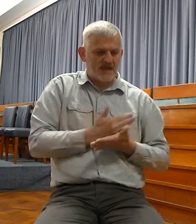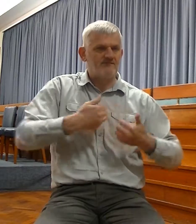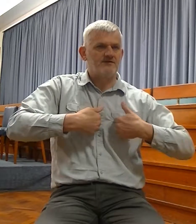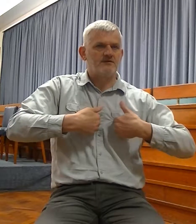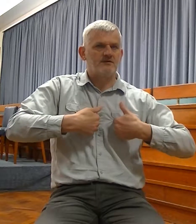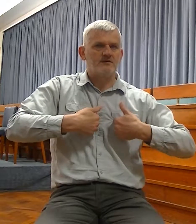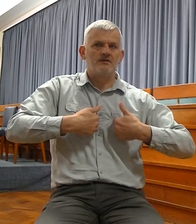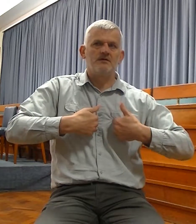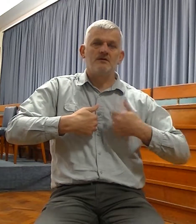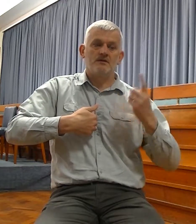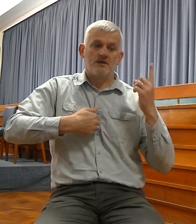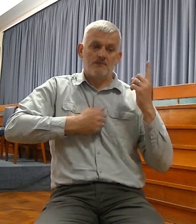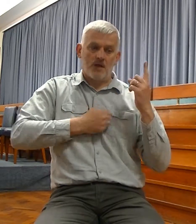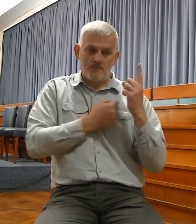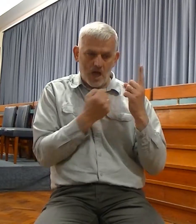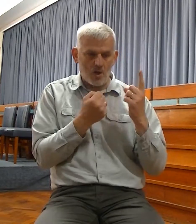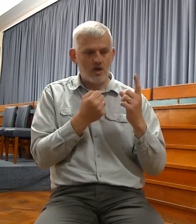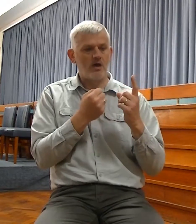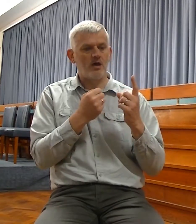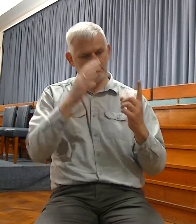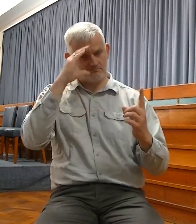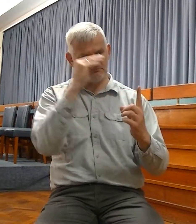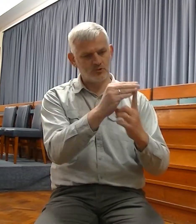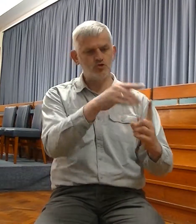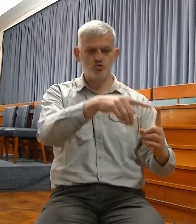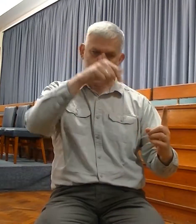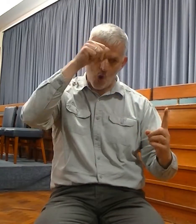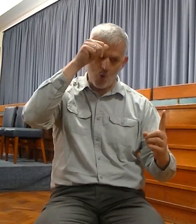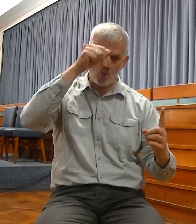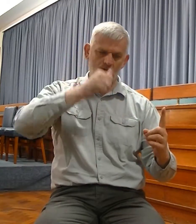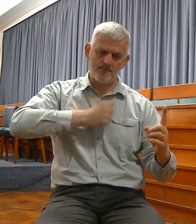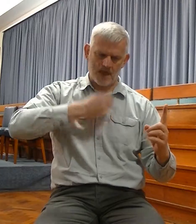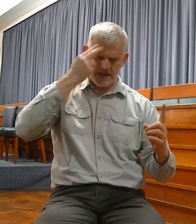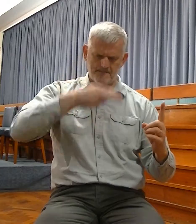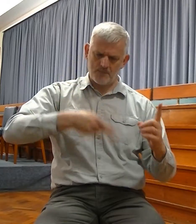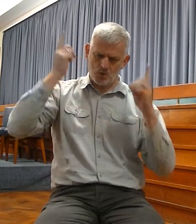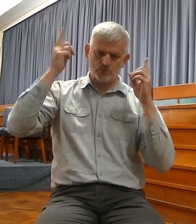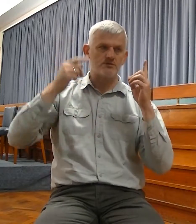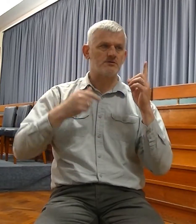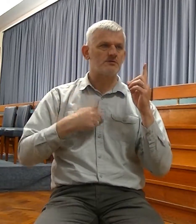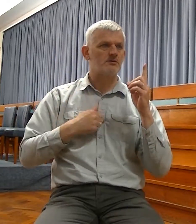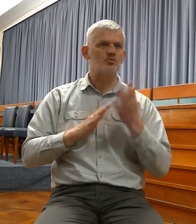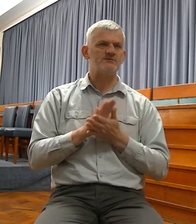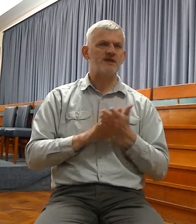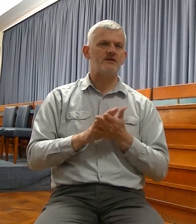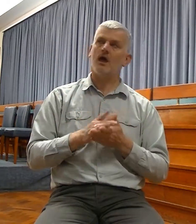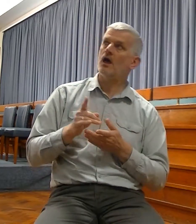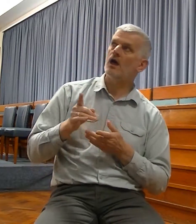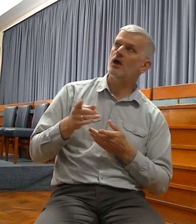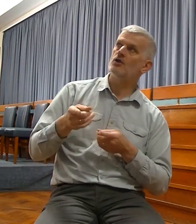is the Lord. So they'll know the character of God, the name of God, representing his